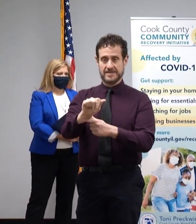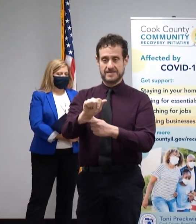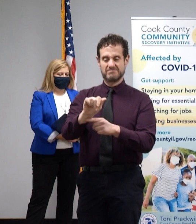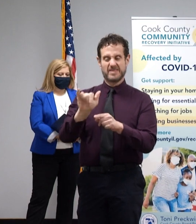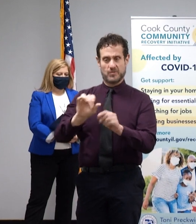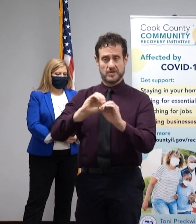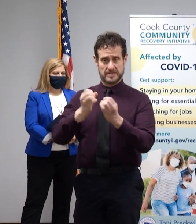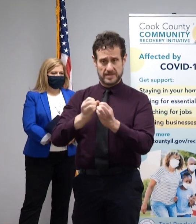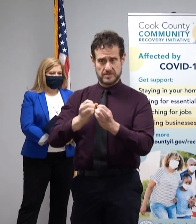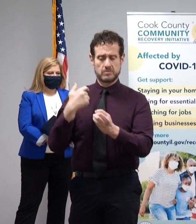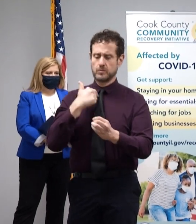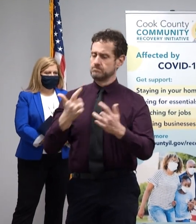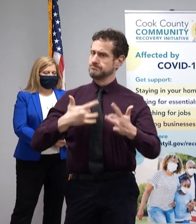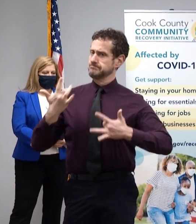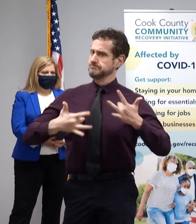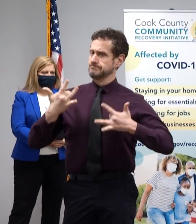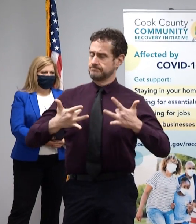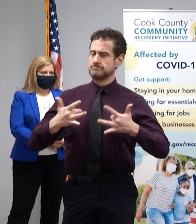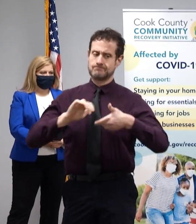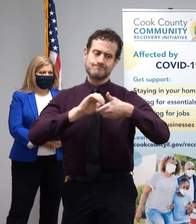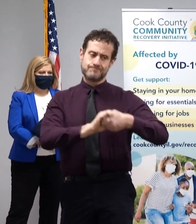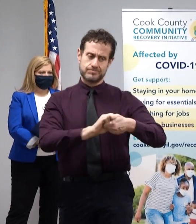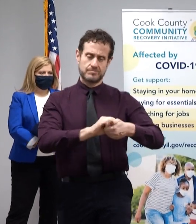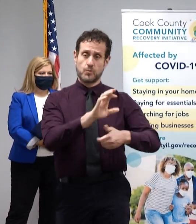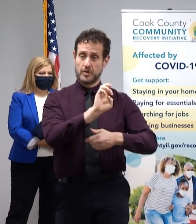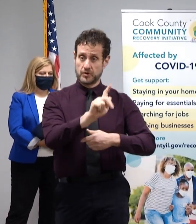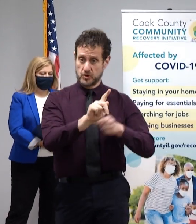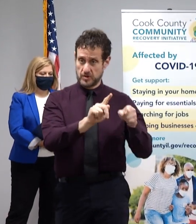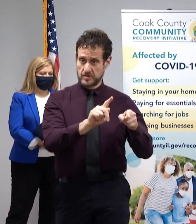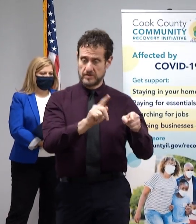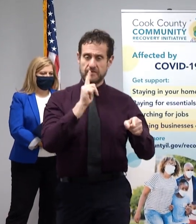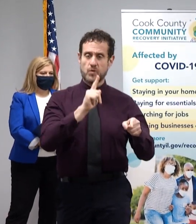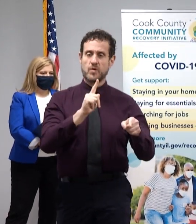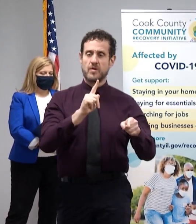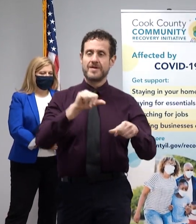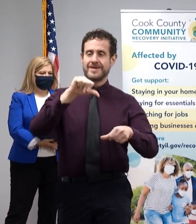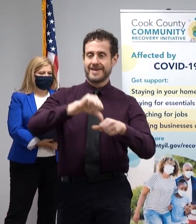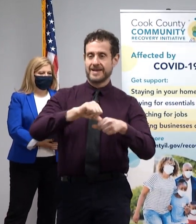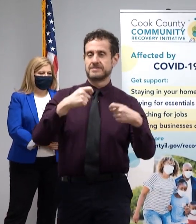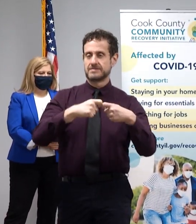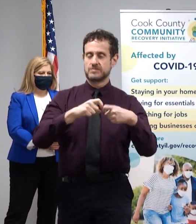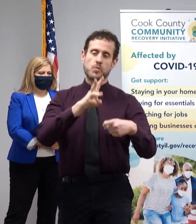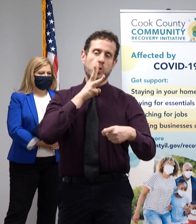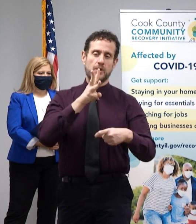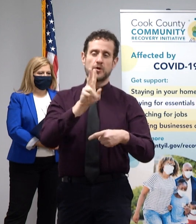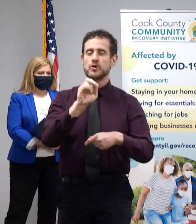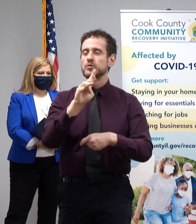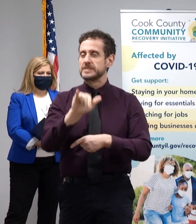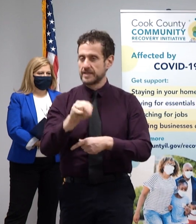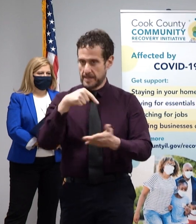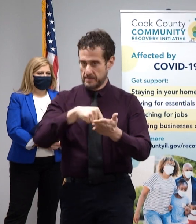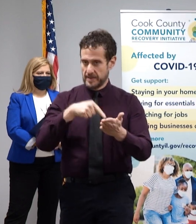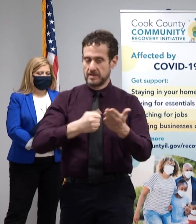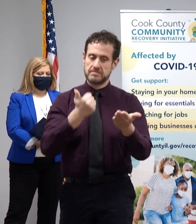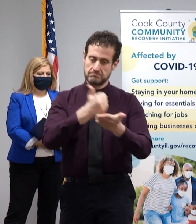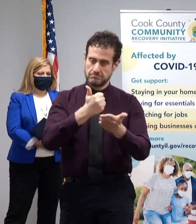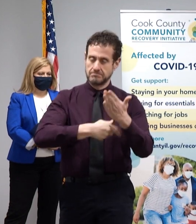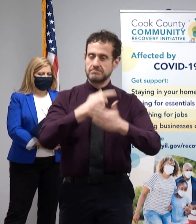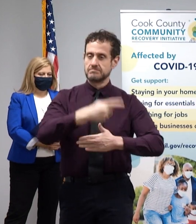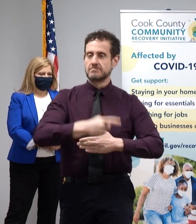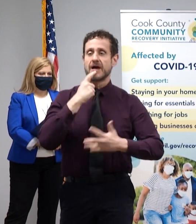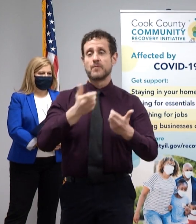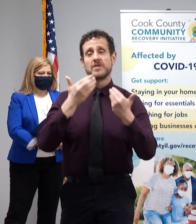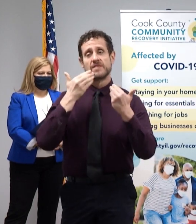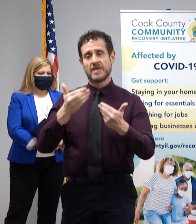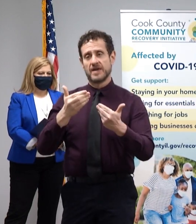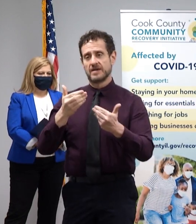extremely excited about the partnership with Cook County on the Utility Bill Assistance Program. I want to give my heartfelt thanks